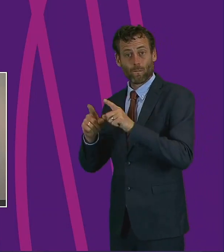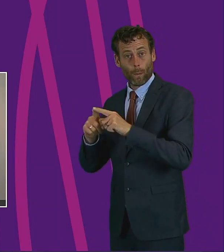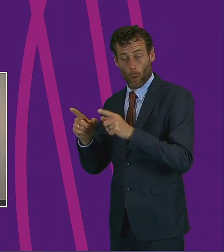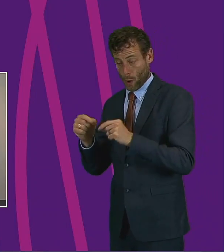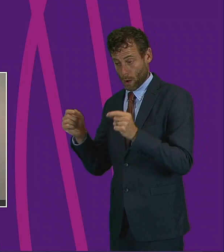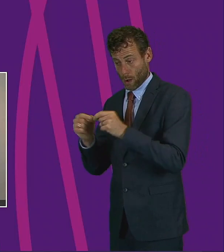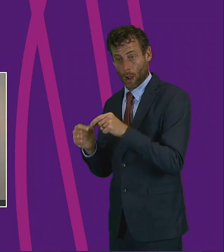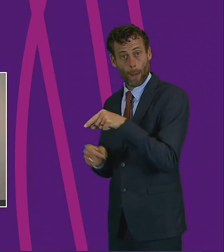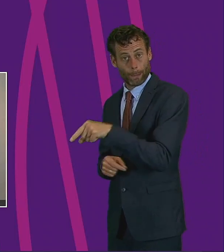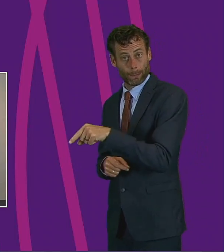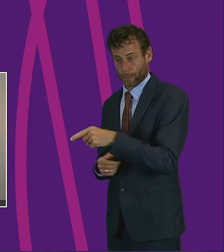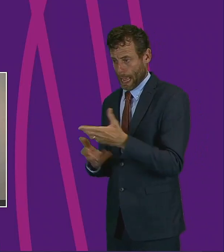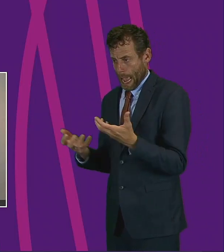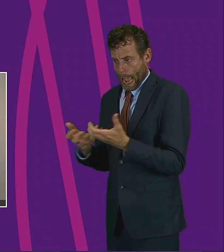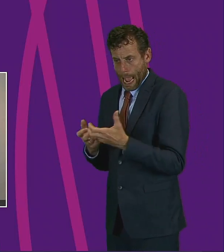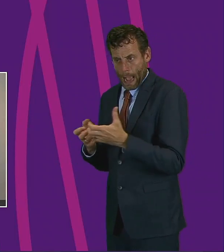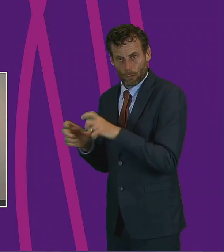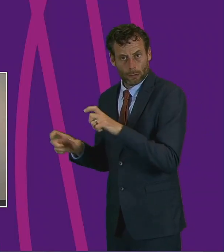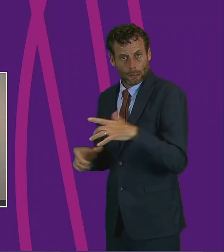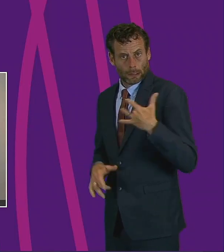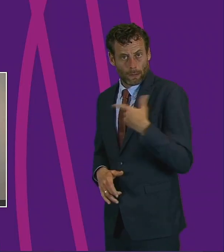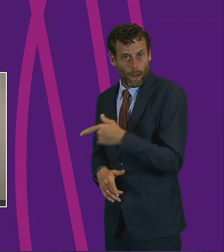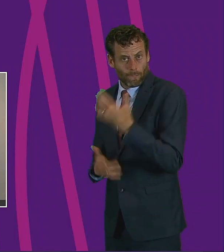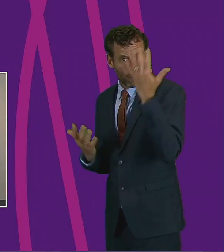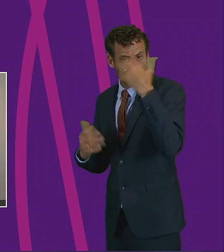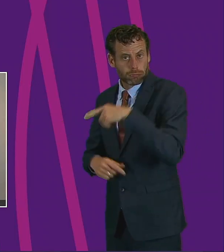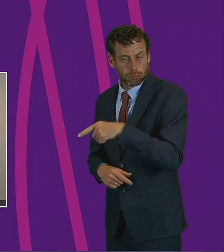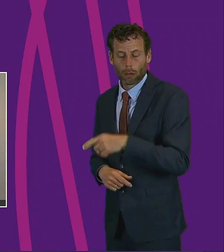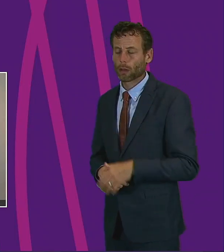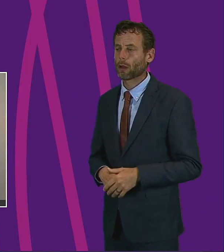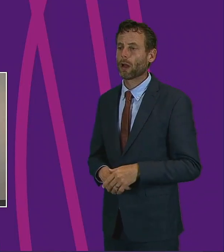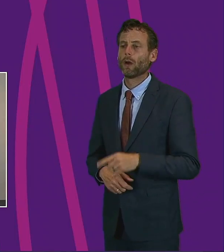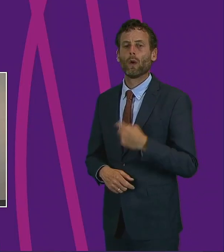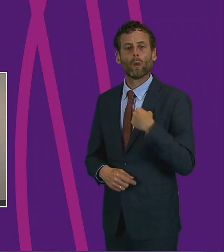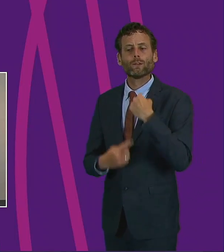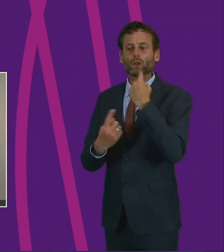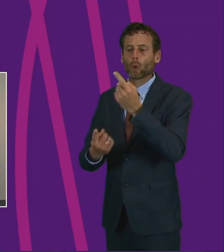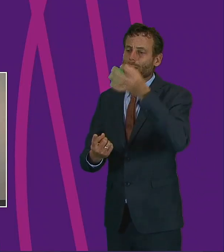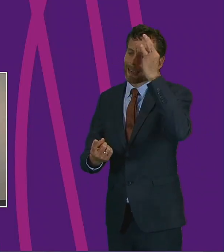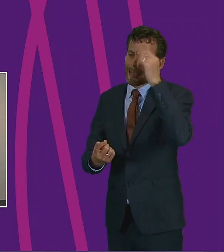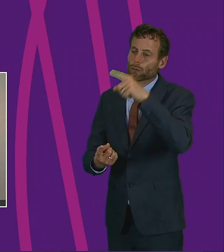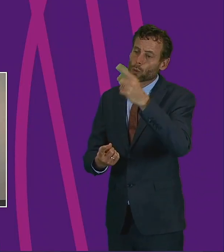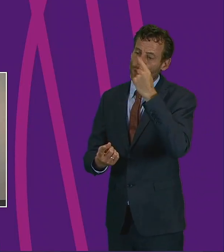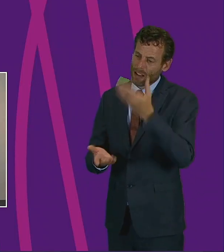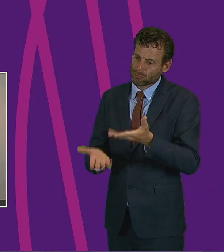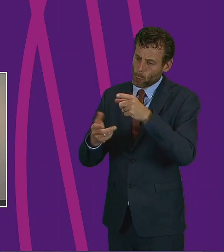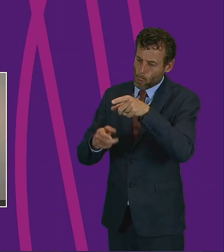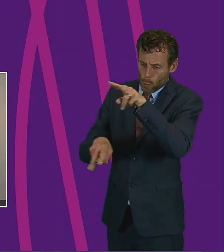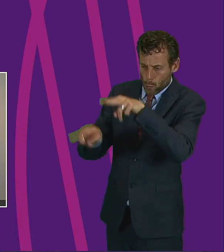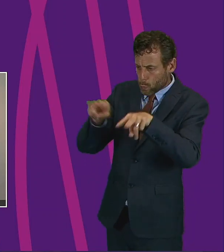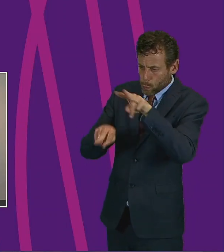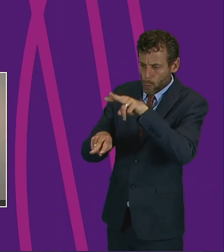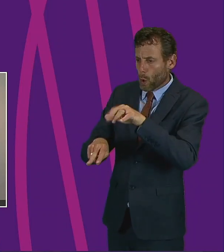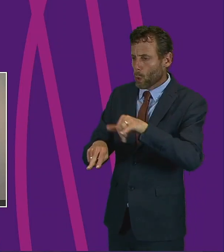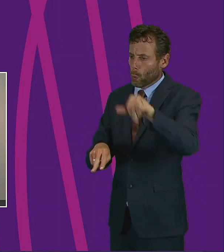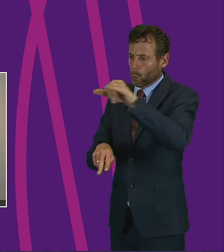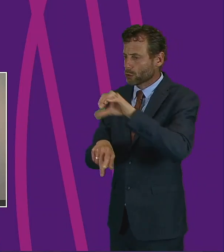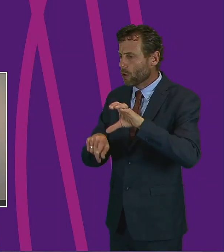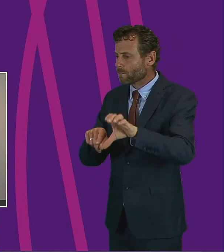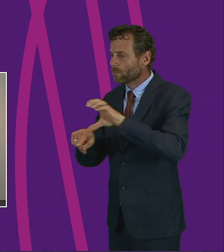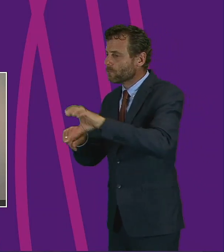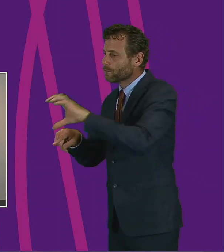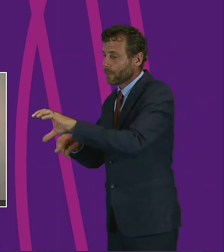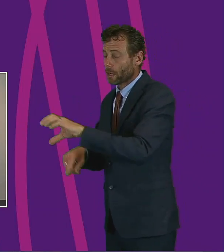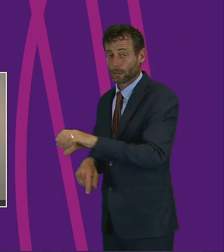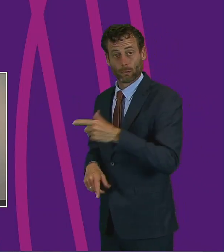on their knees. We are told that councils can use discretion. However, say that they have to abide by the rules set by the